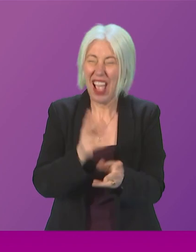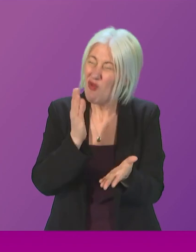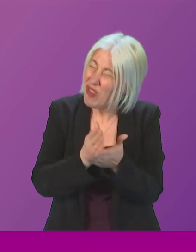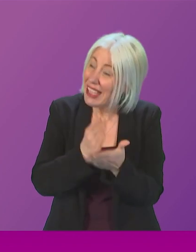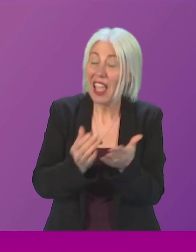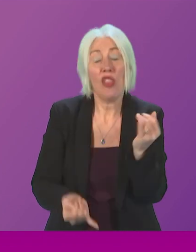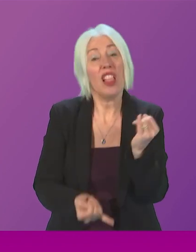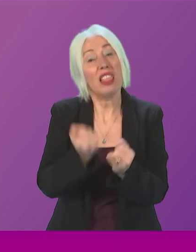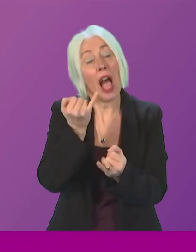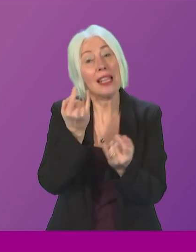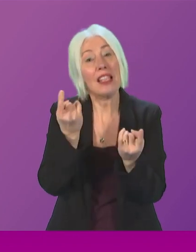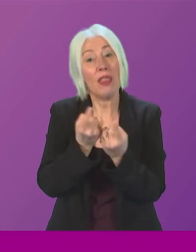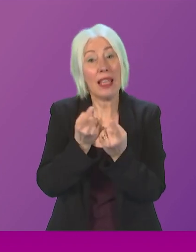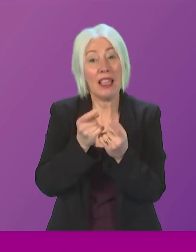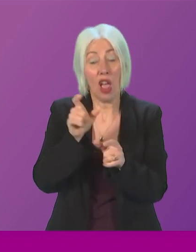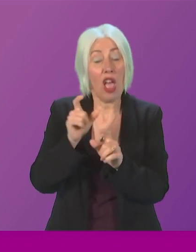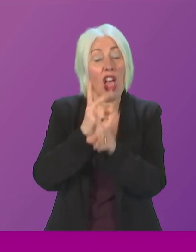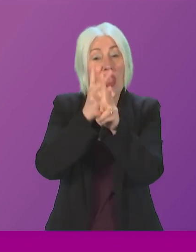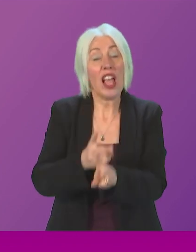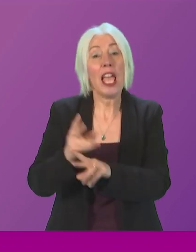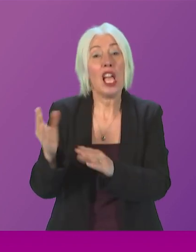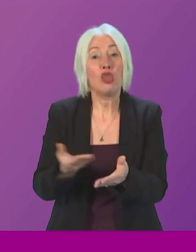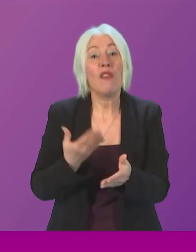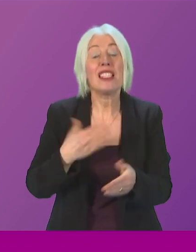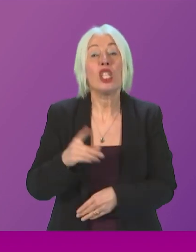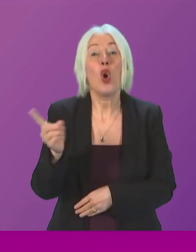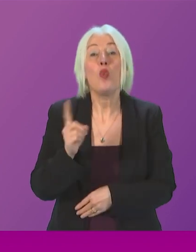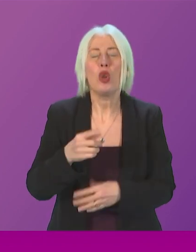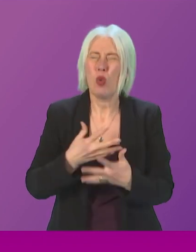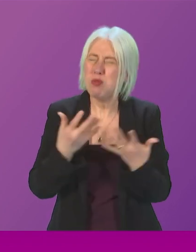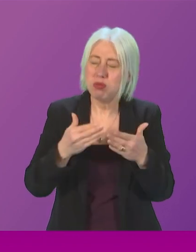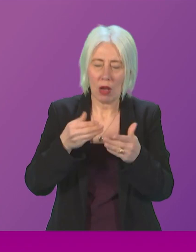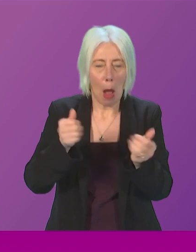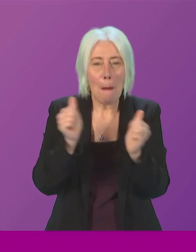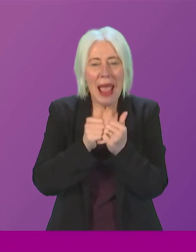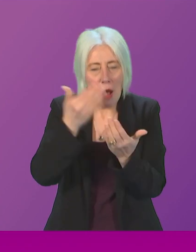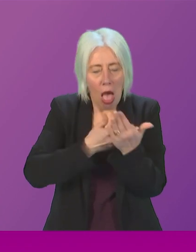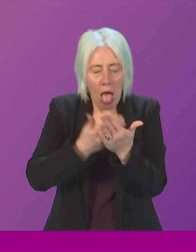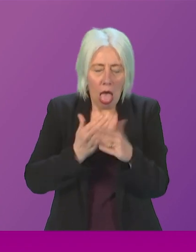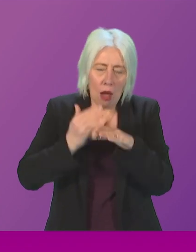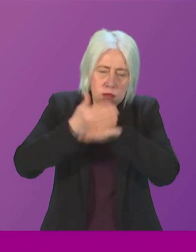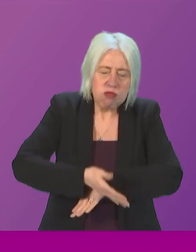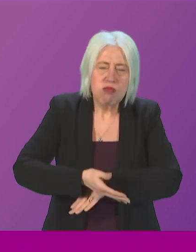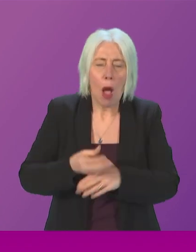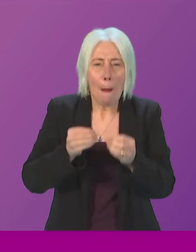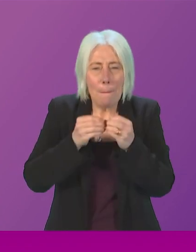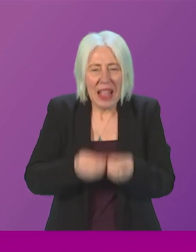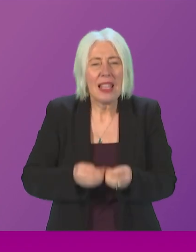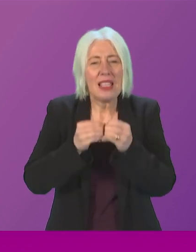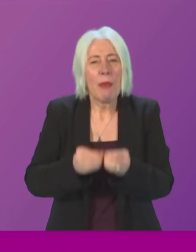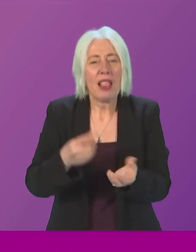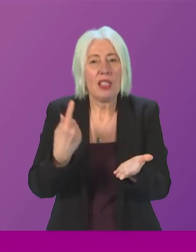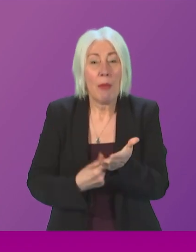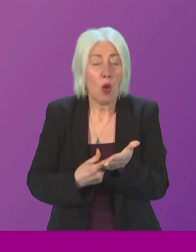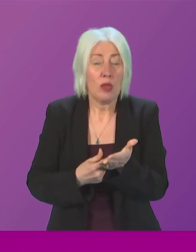very last thing, our struggling care service needs is an administrative overhaul costing billions of pounds when it's being starved